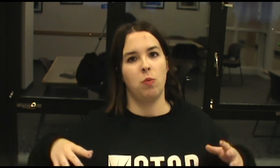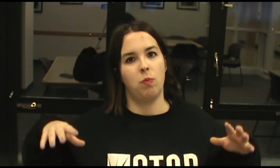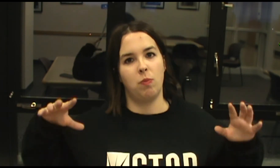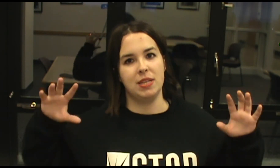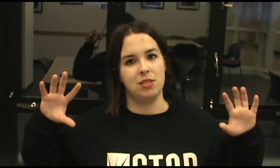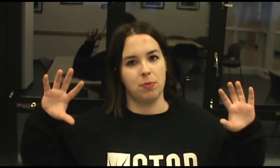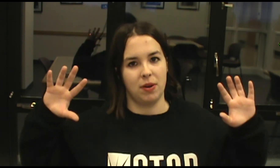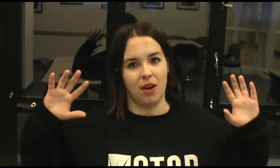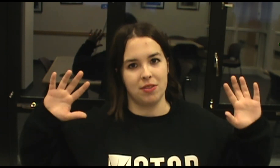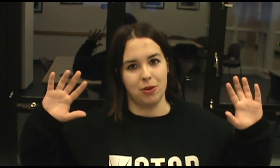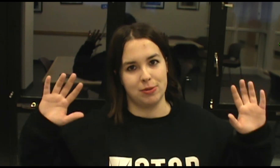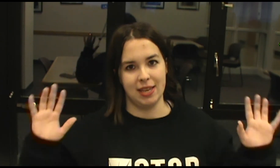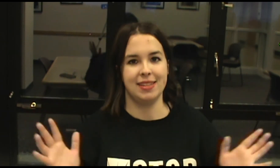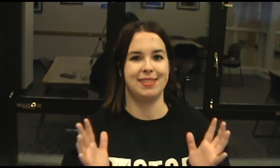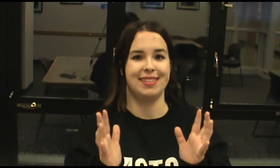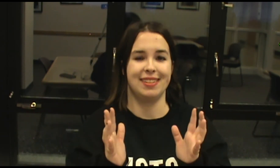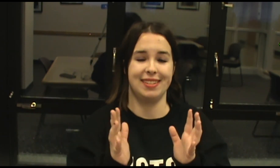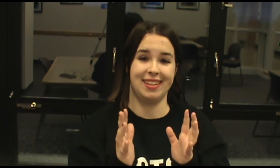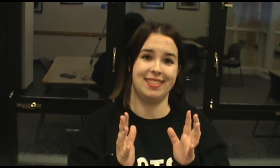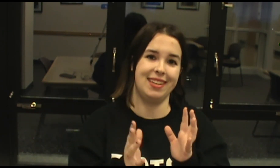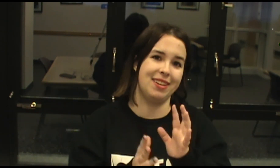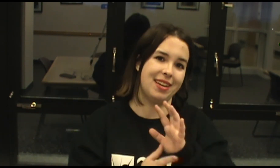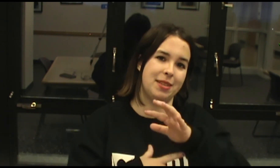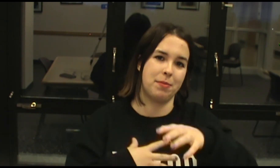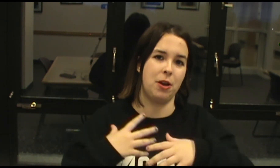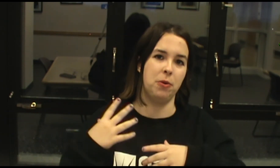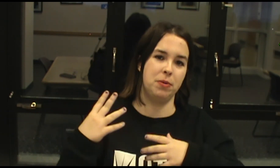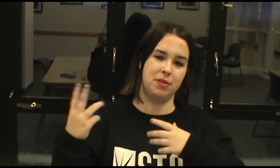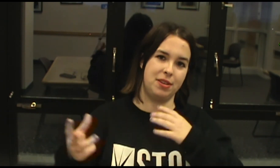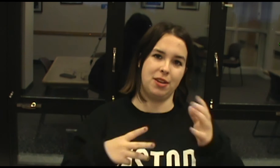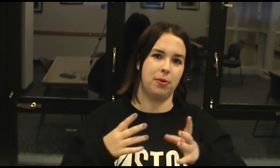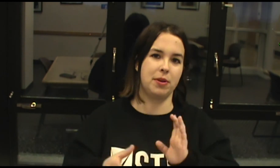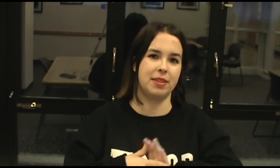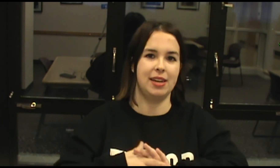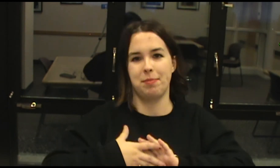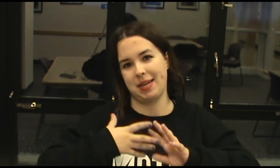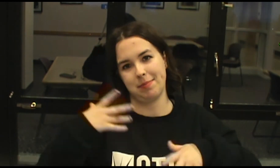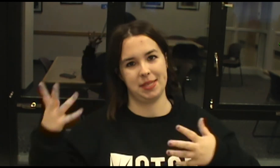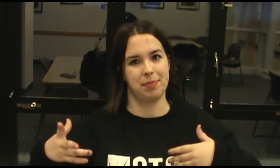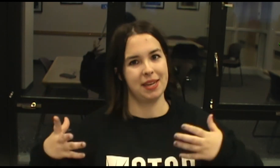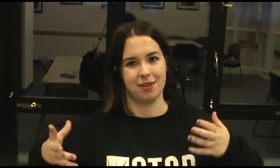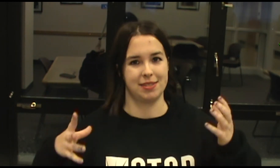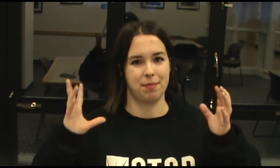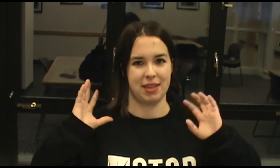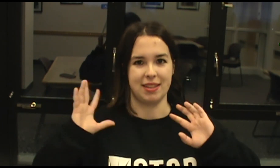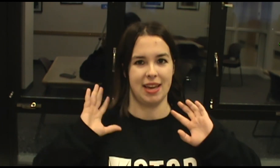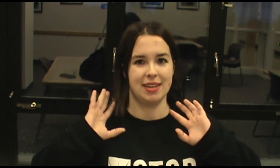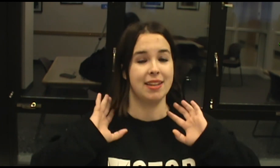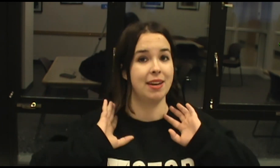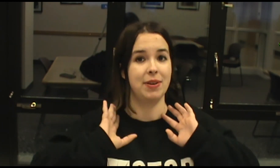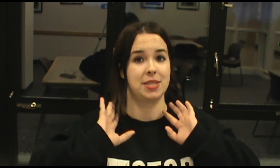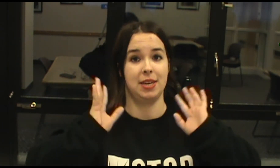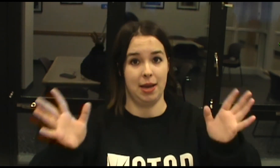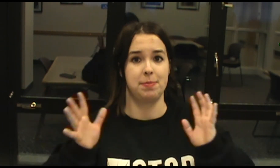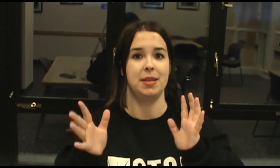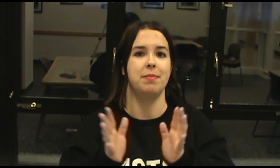once you put all those sentences into like some code decoder then it becomes something or something like that that eventually helps them.